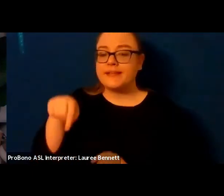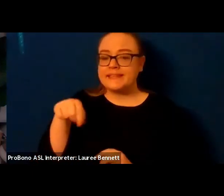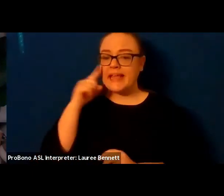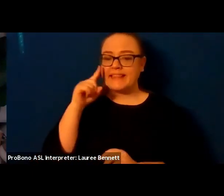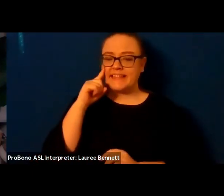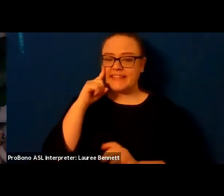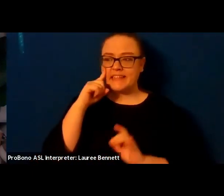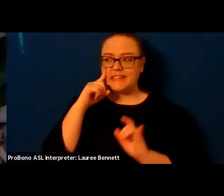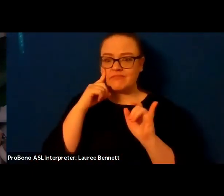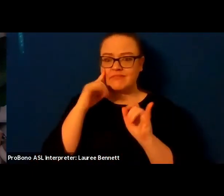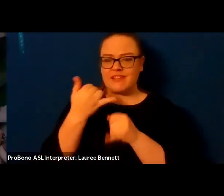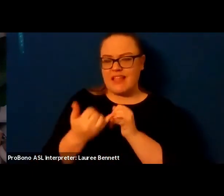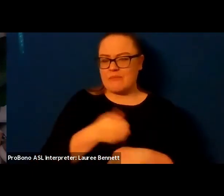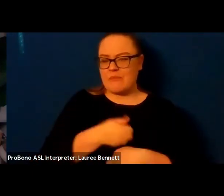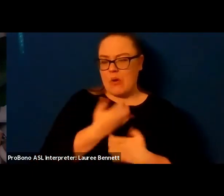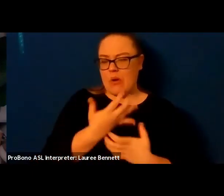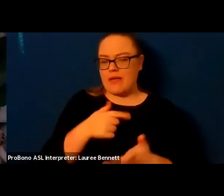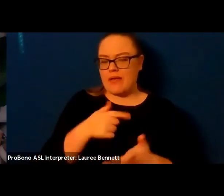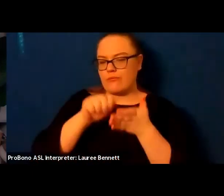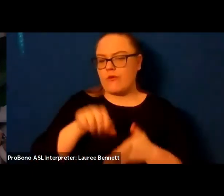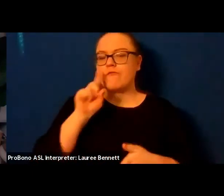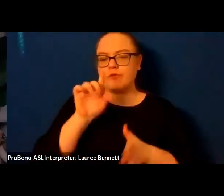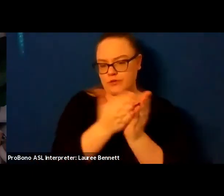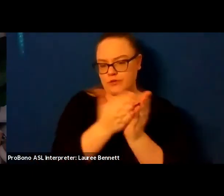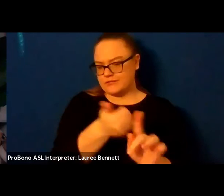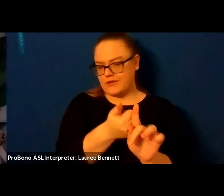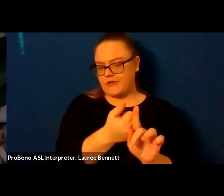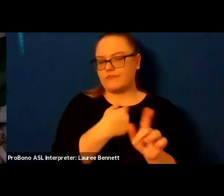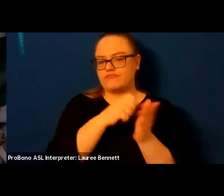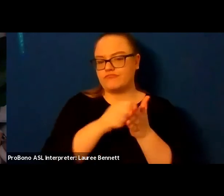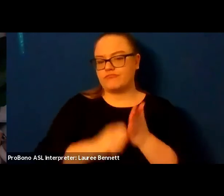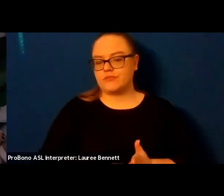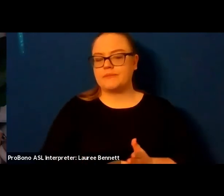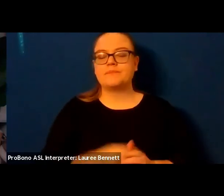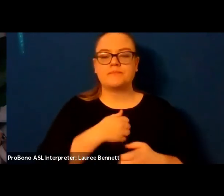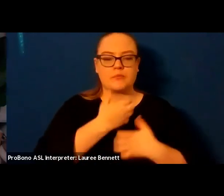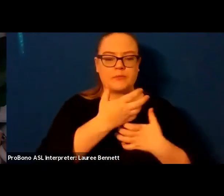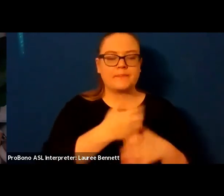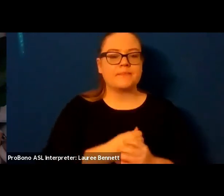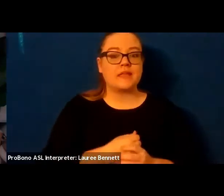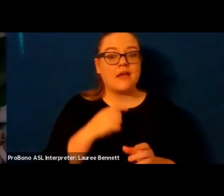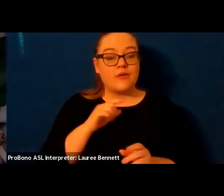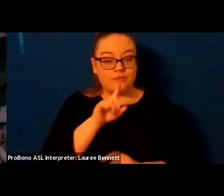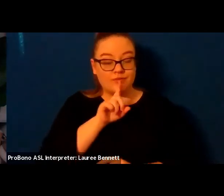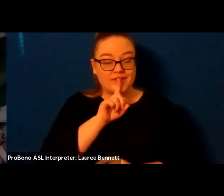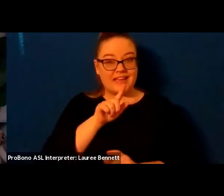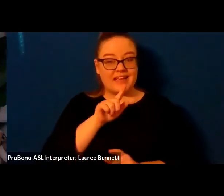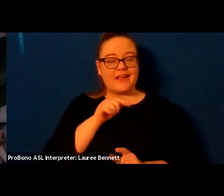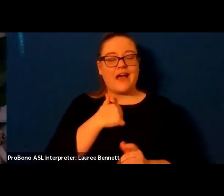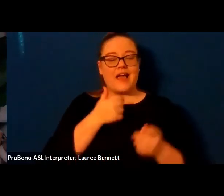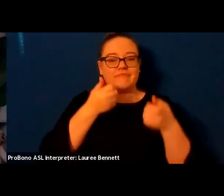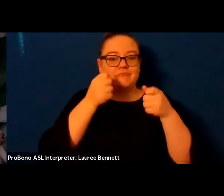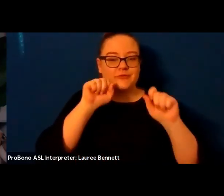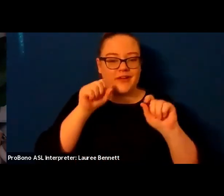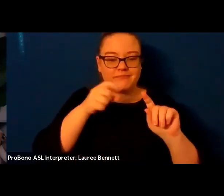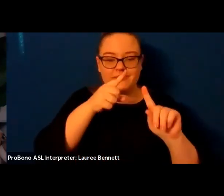poem that i wrote for the book and it actually was a poem that i had attempted to write countless times before